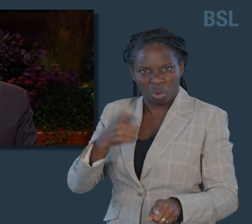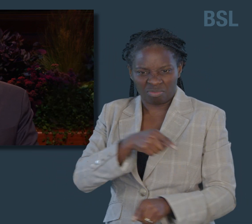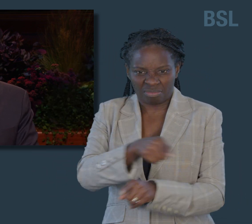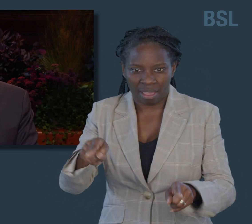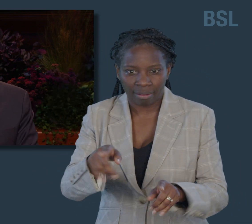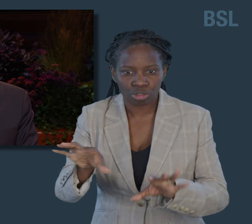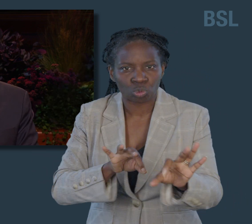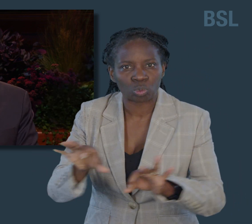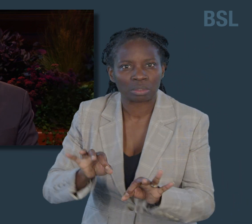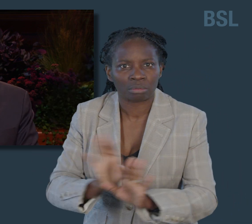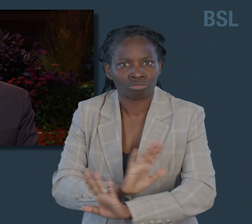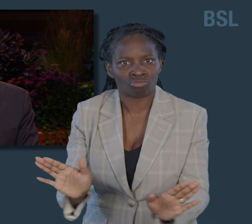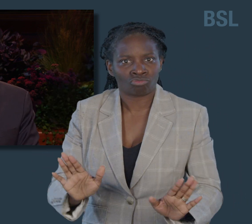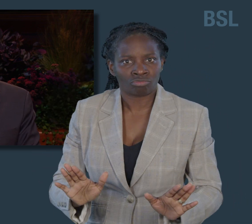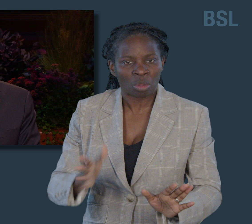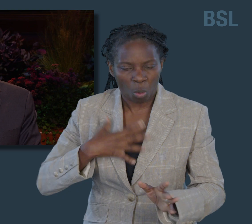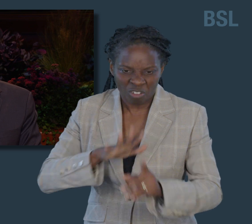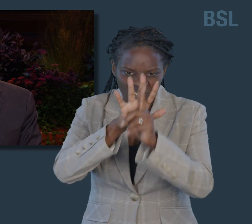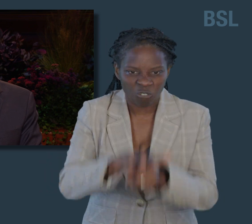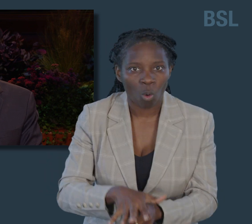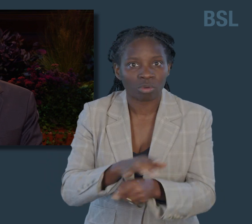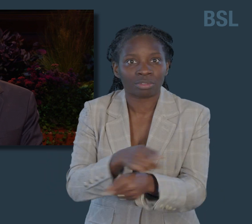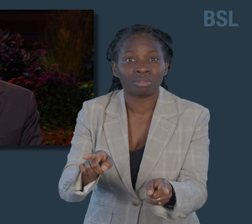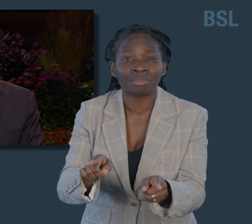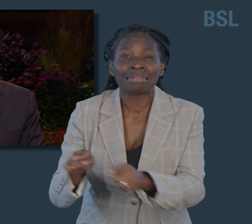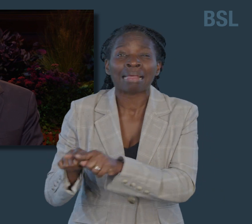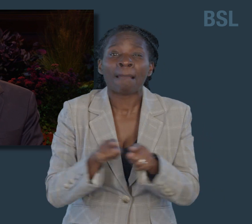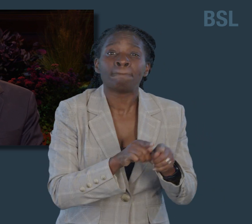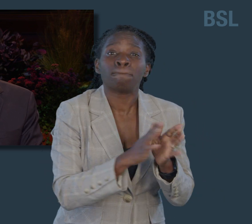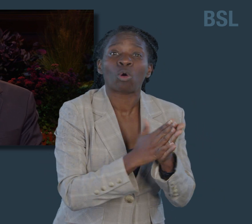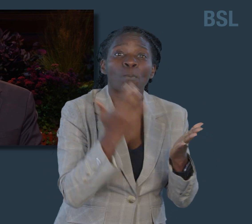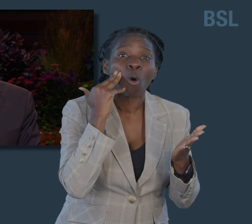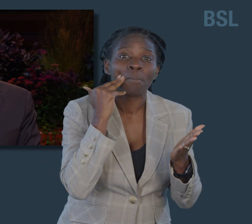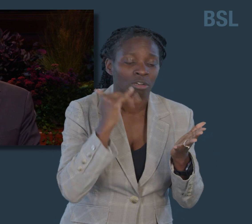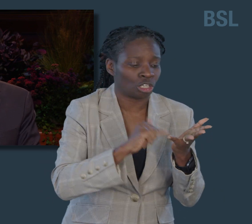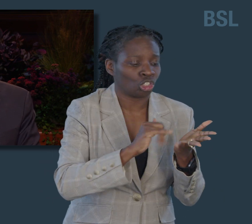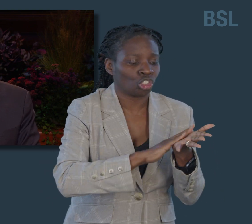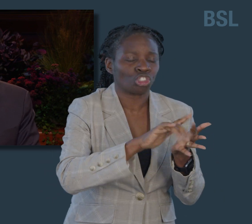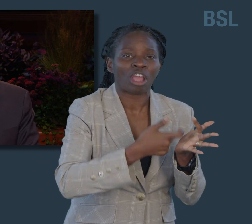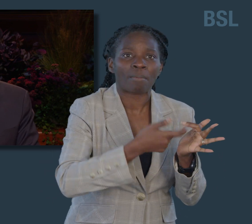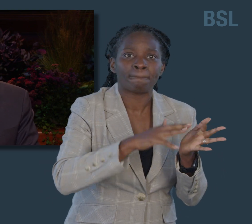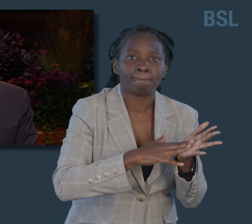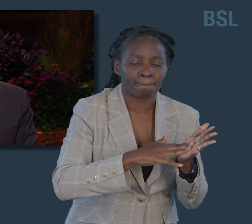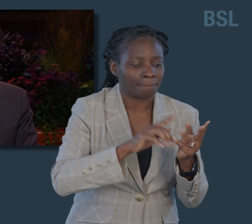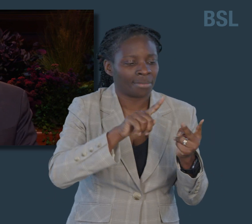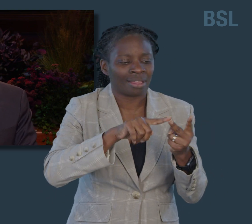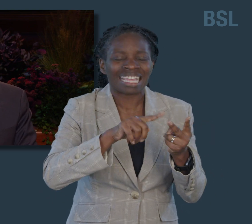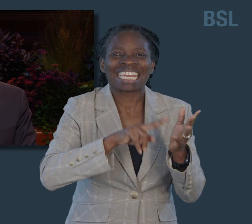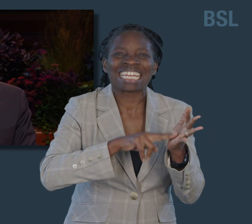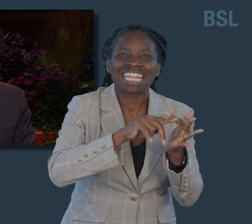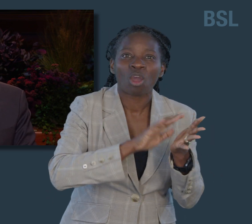this pattern, people like Sherem, Nehor, and Korihor have argued that faith is foolish,